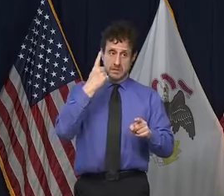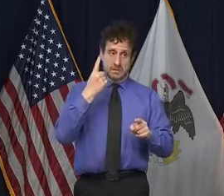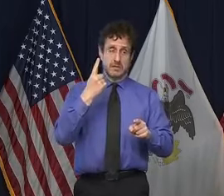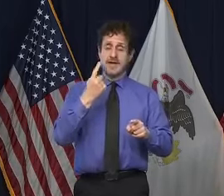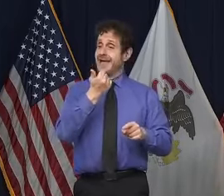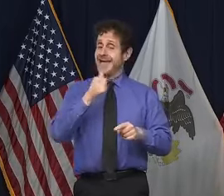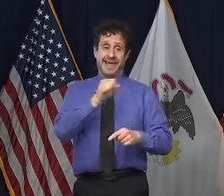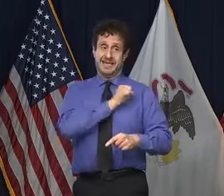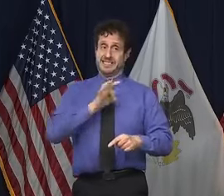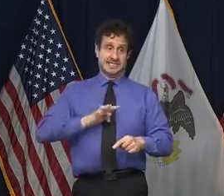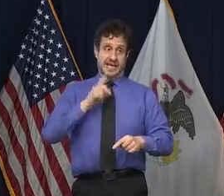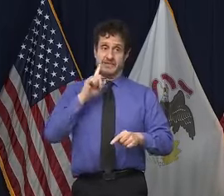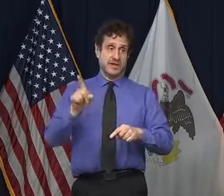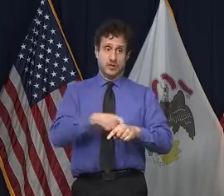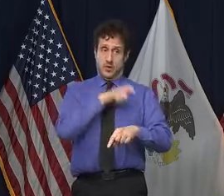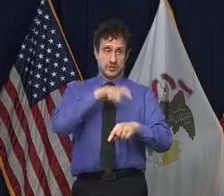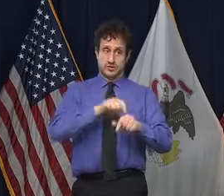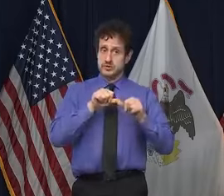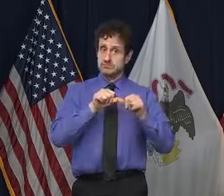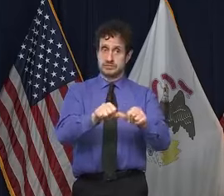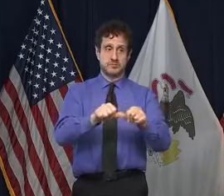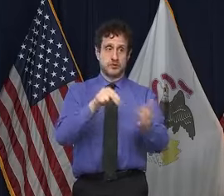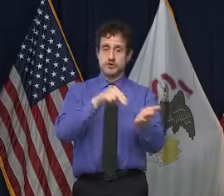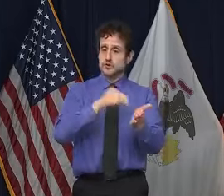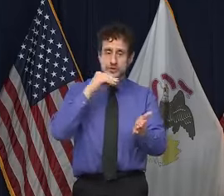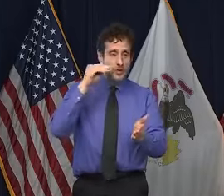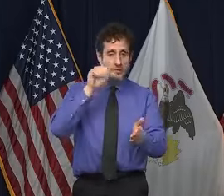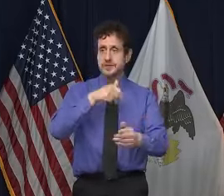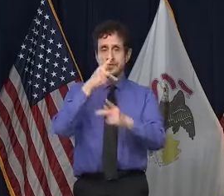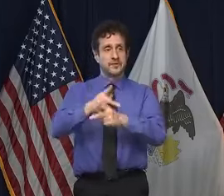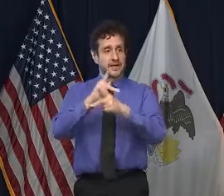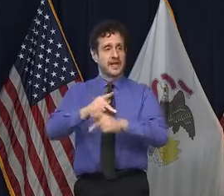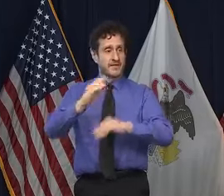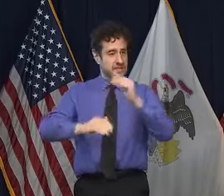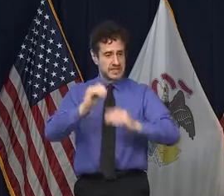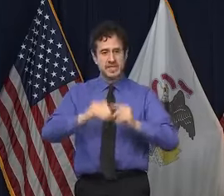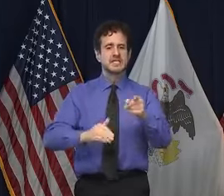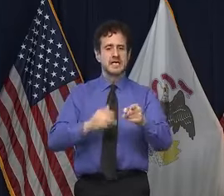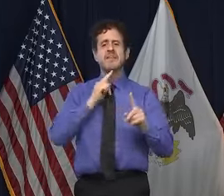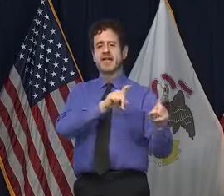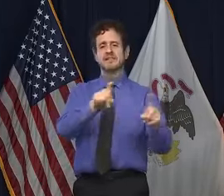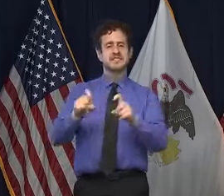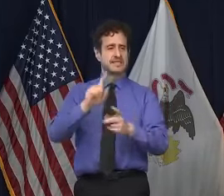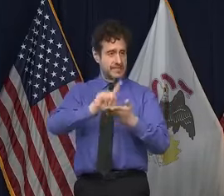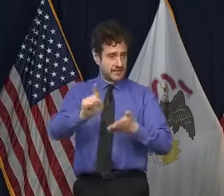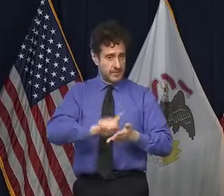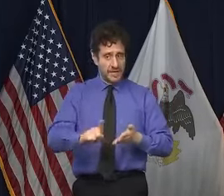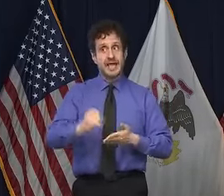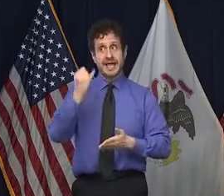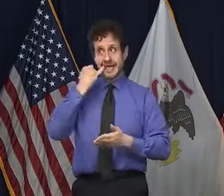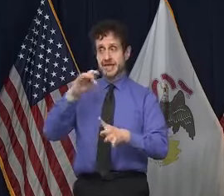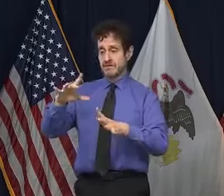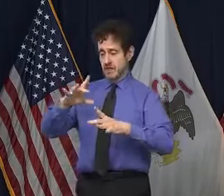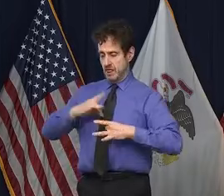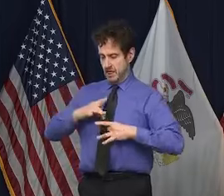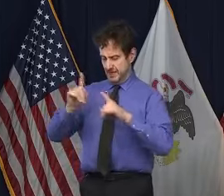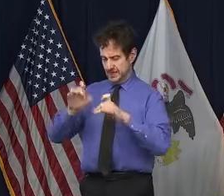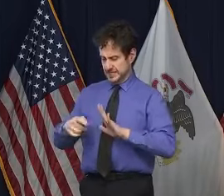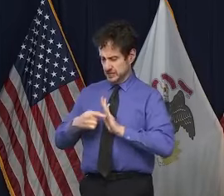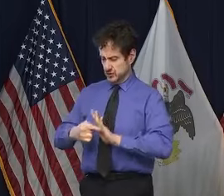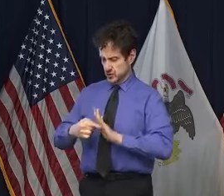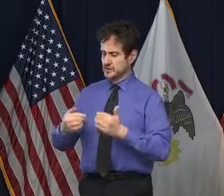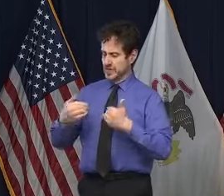care facilities are tested weekly. If there are positives, then they go test the entire